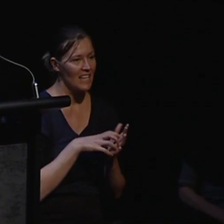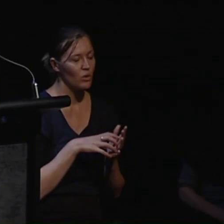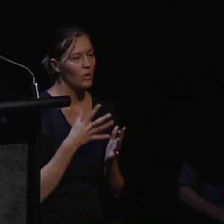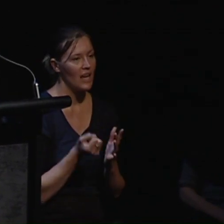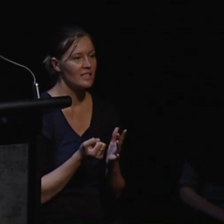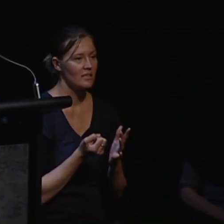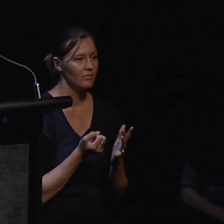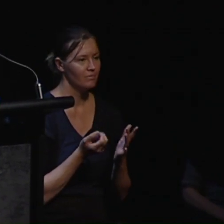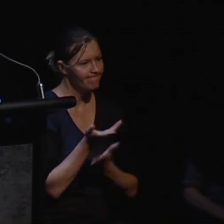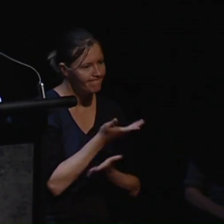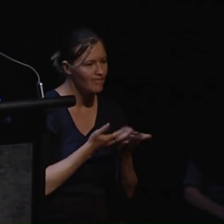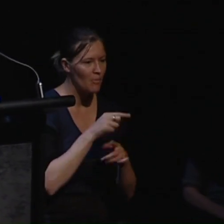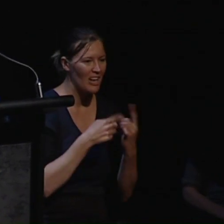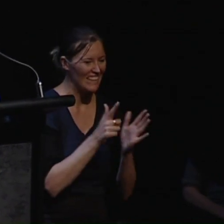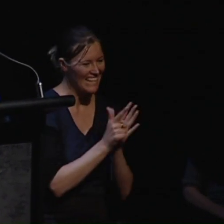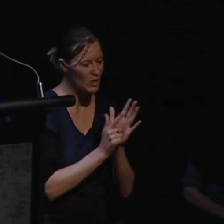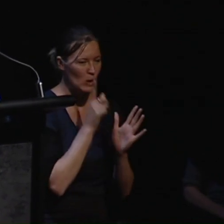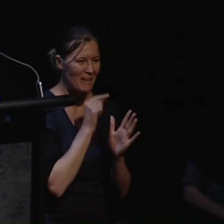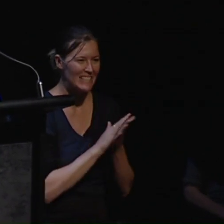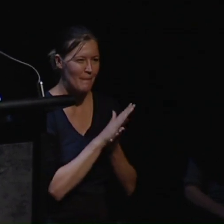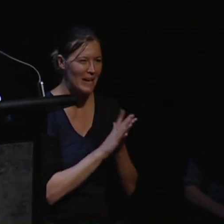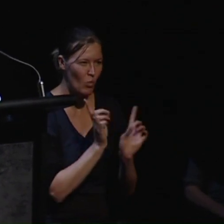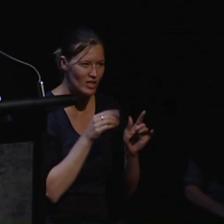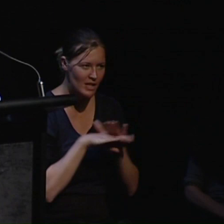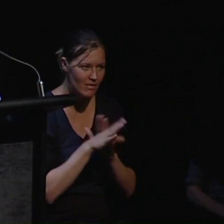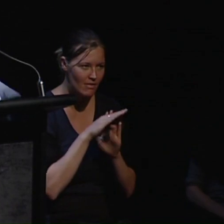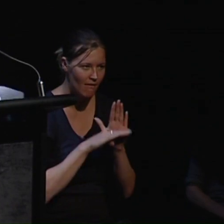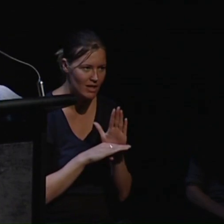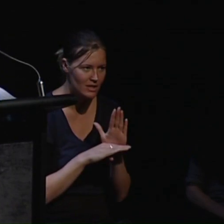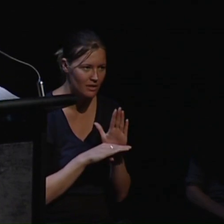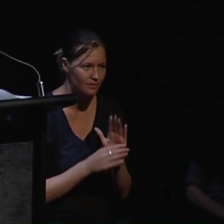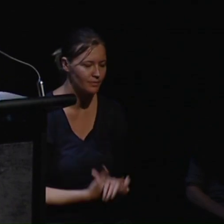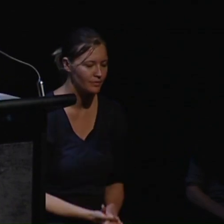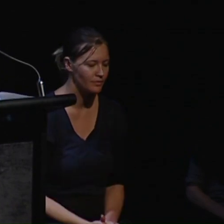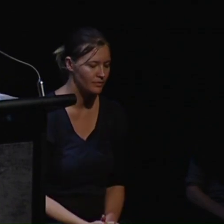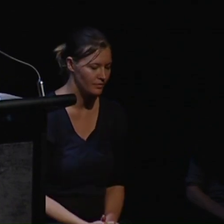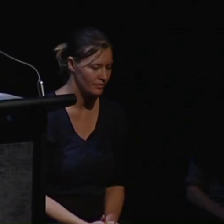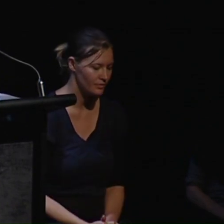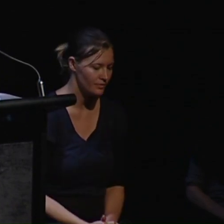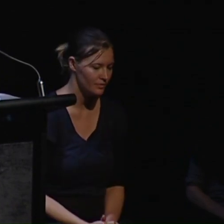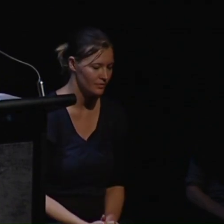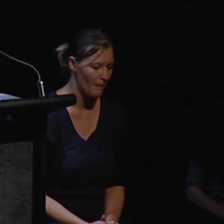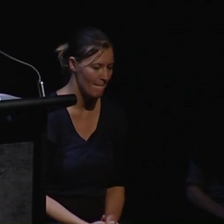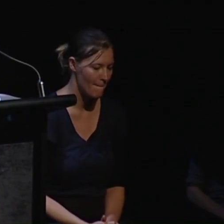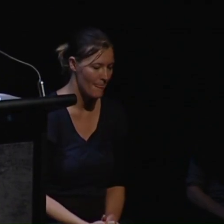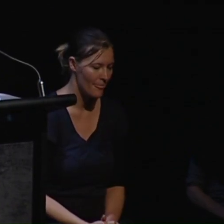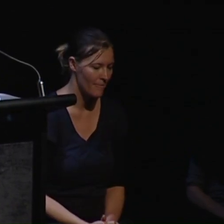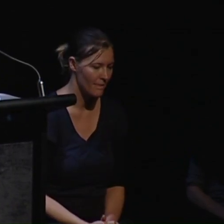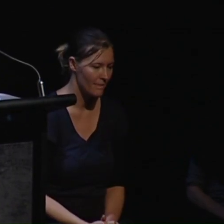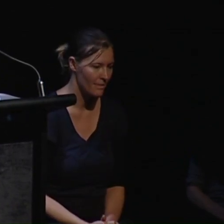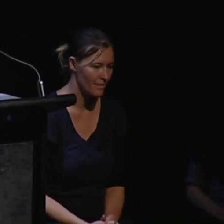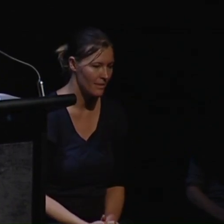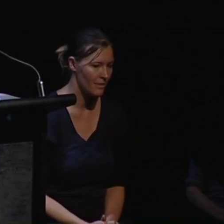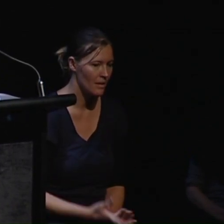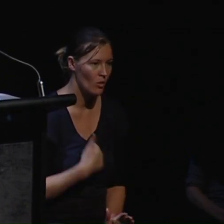what constitutes legal capacity within the context of the convention. And I would like to share with you now a